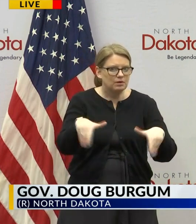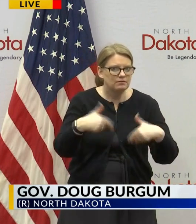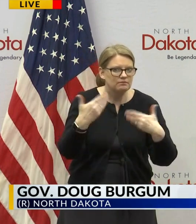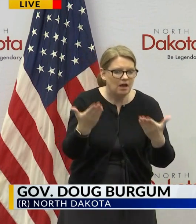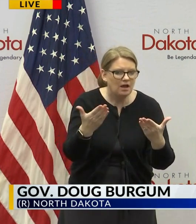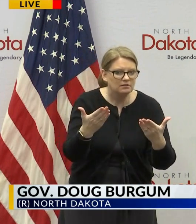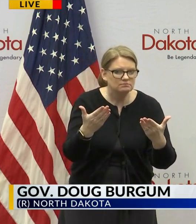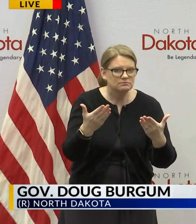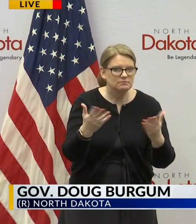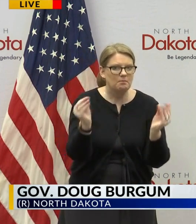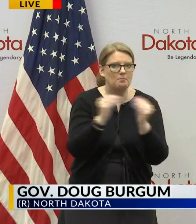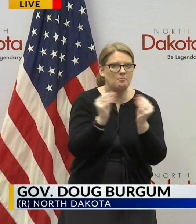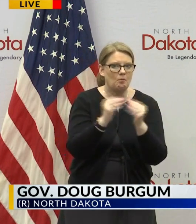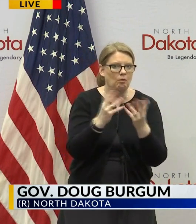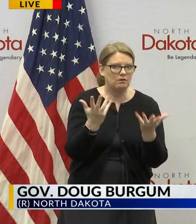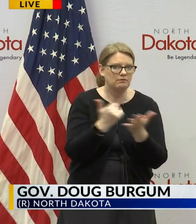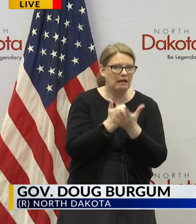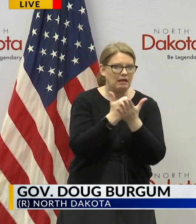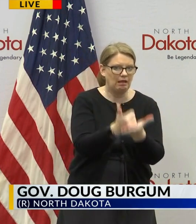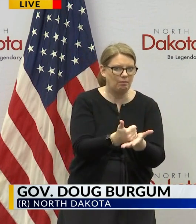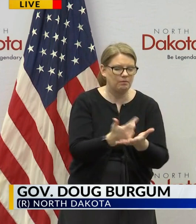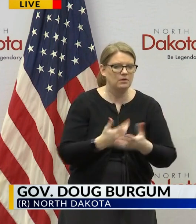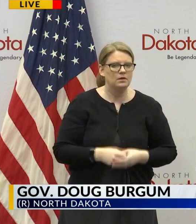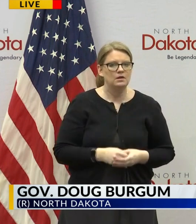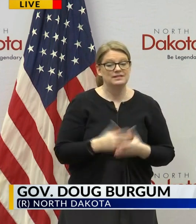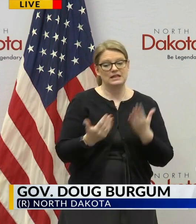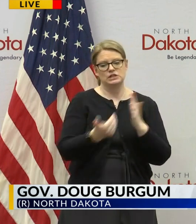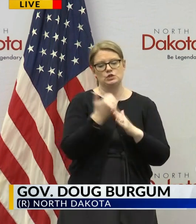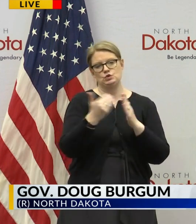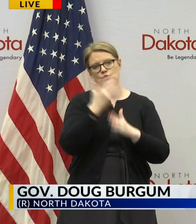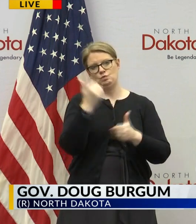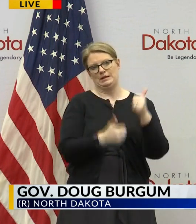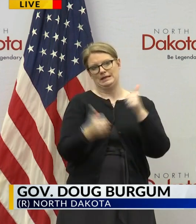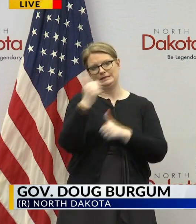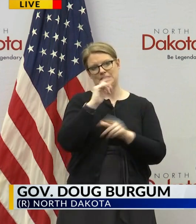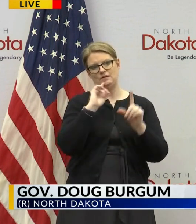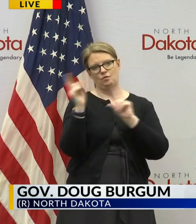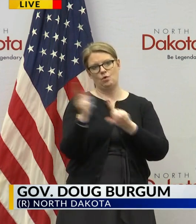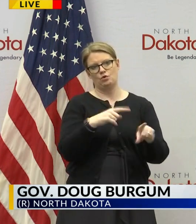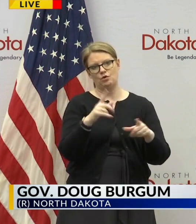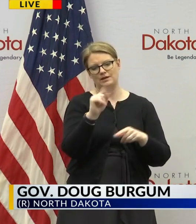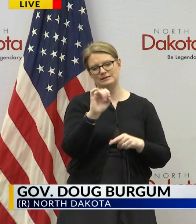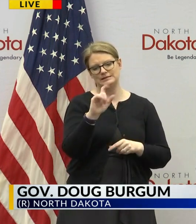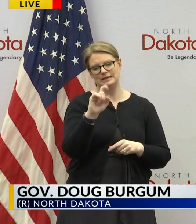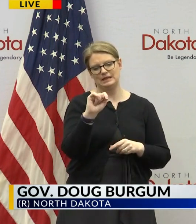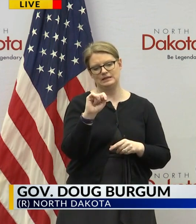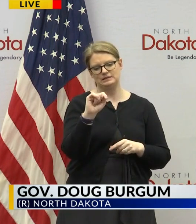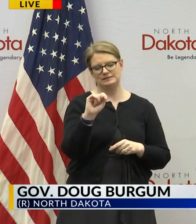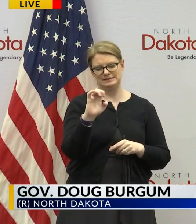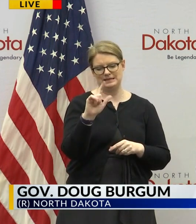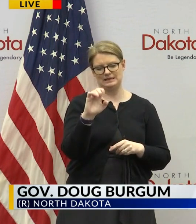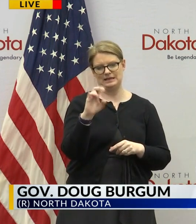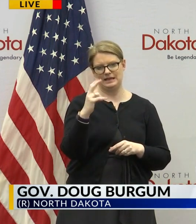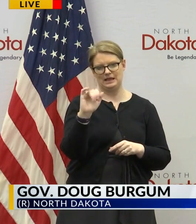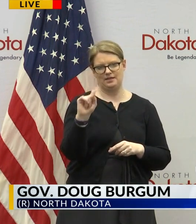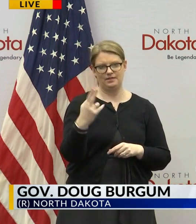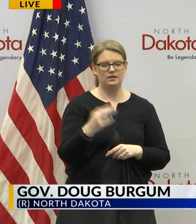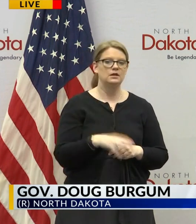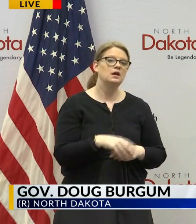ability to do that so again that's a new executive order on telehealth unemployment insurance